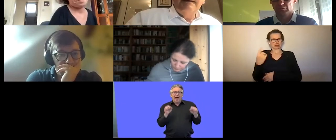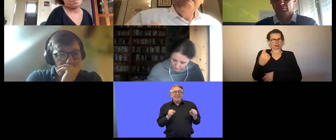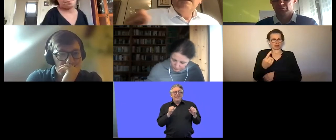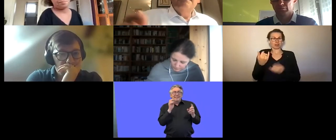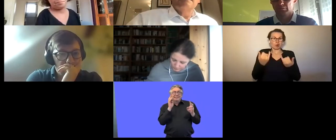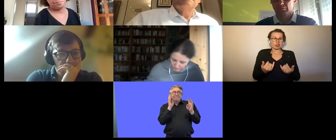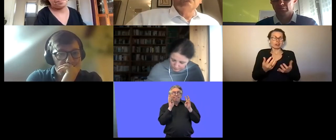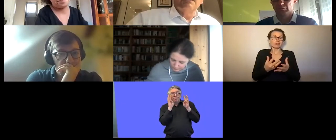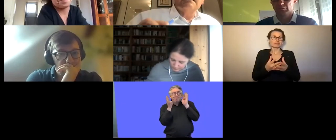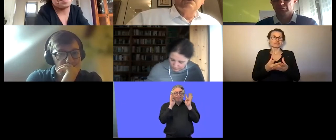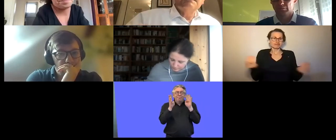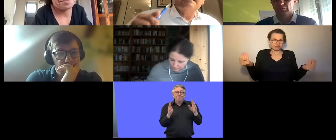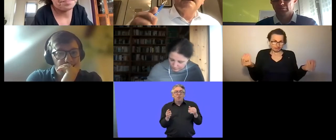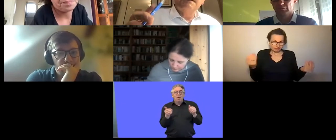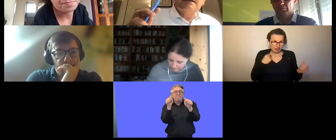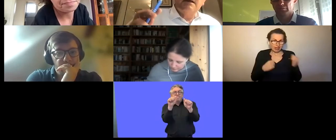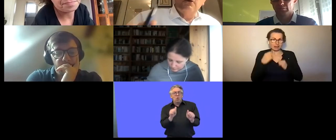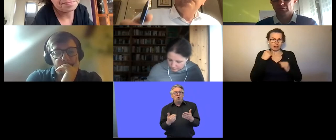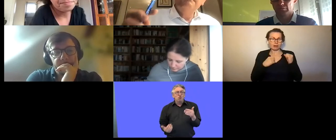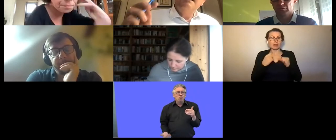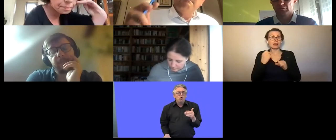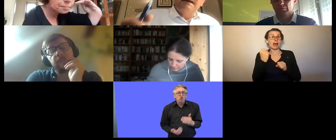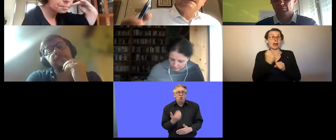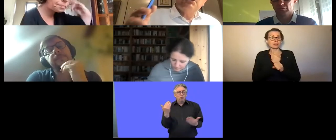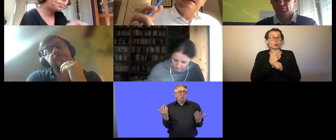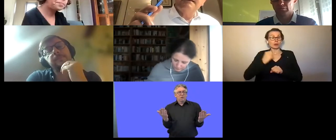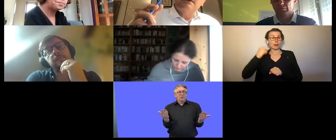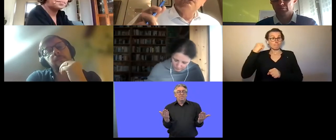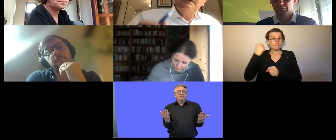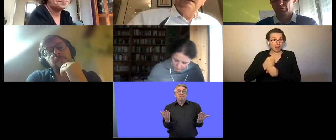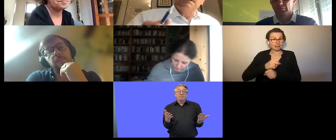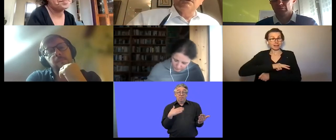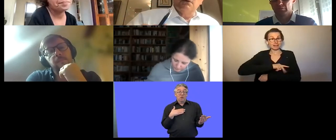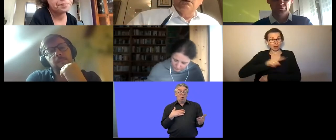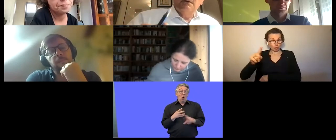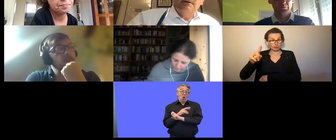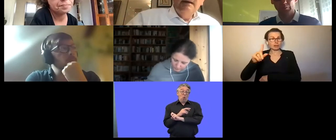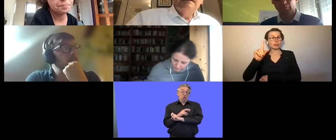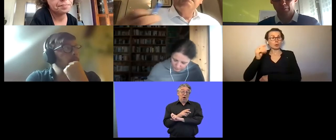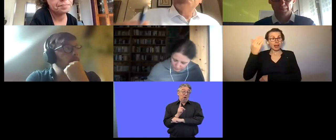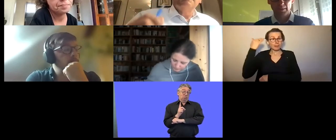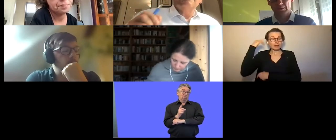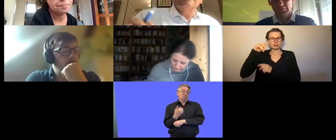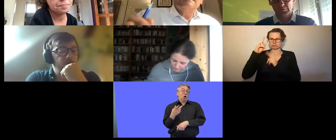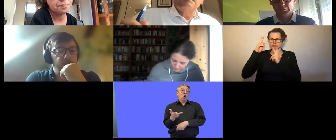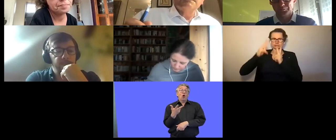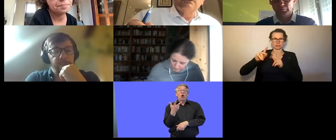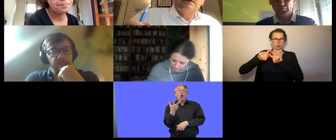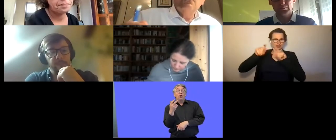respect uh um we had an action theory 30 years ago um which helped uh